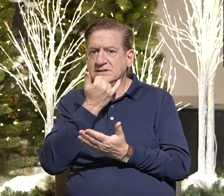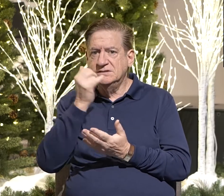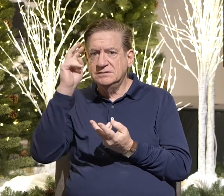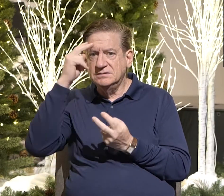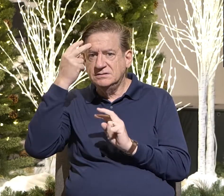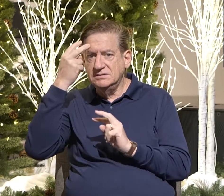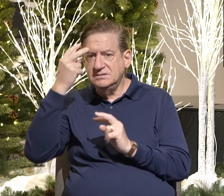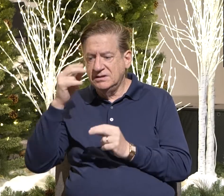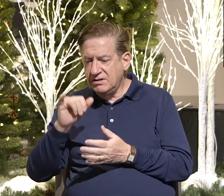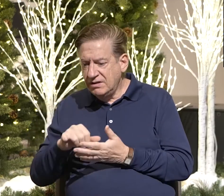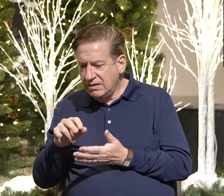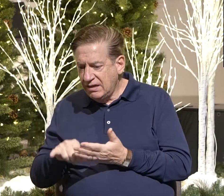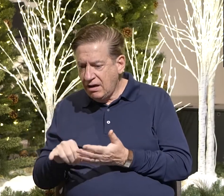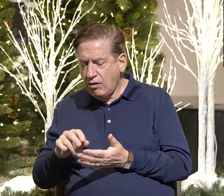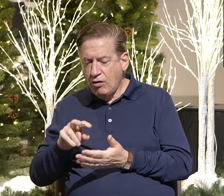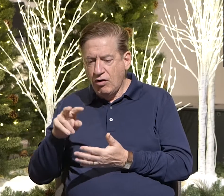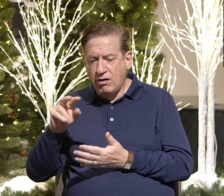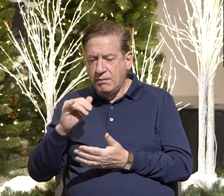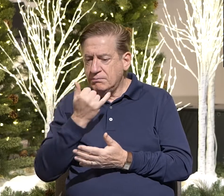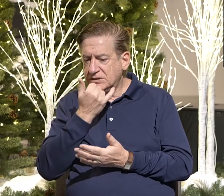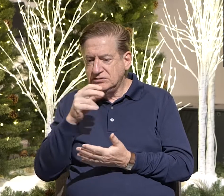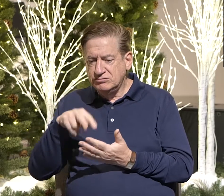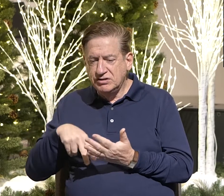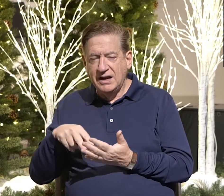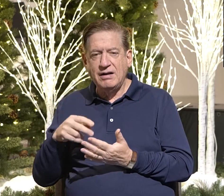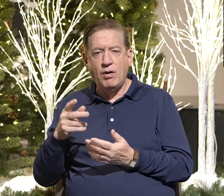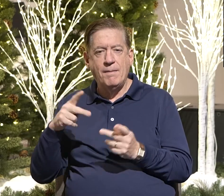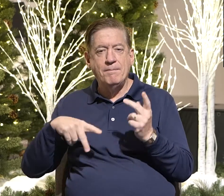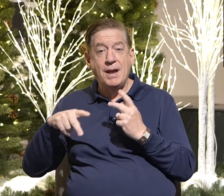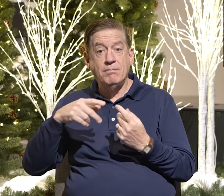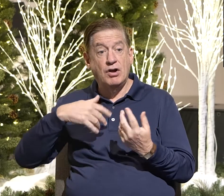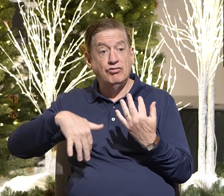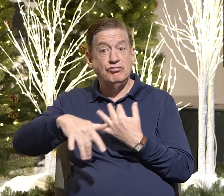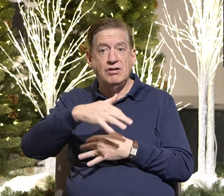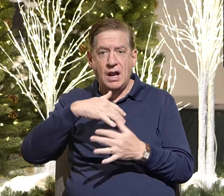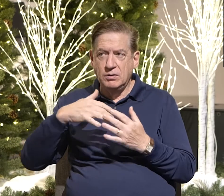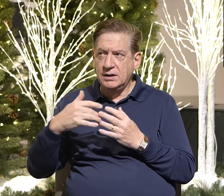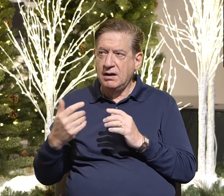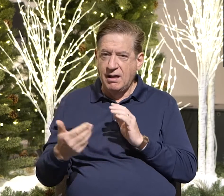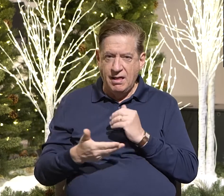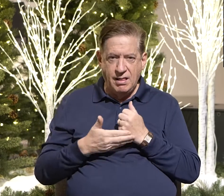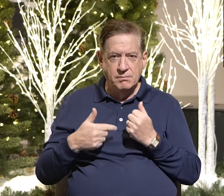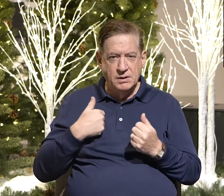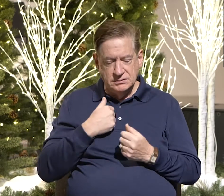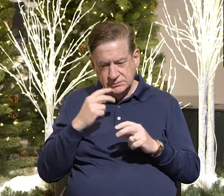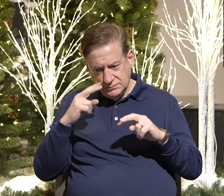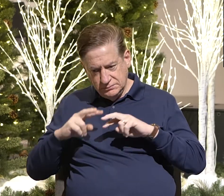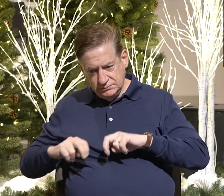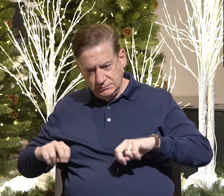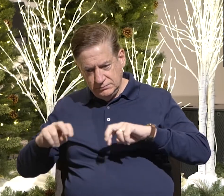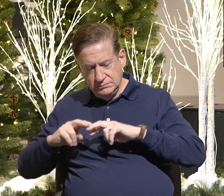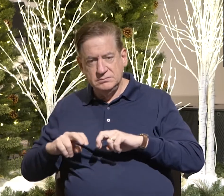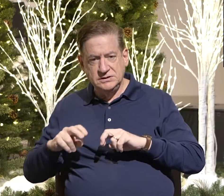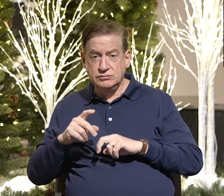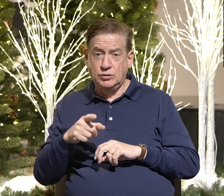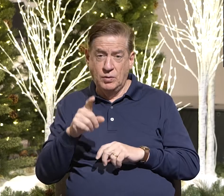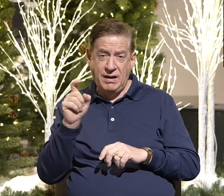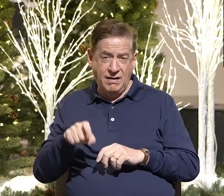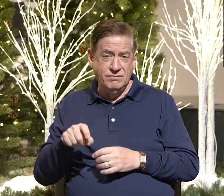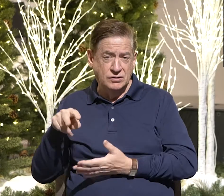misremembered or, but it, it takes people around us to be able to call us out. And then also, in order to know it, you have to read it.